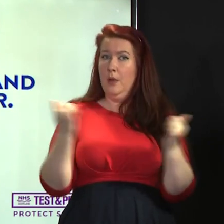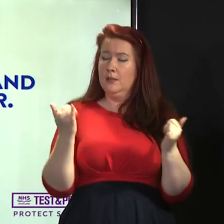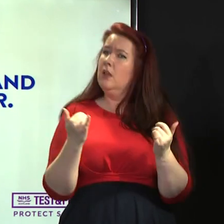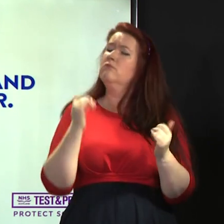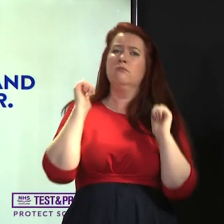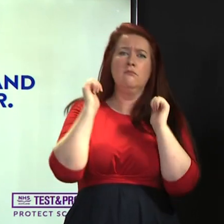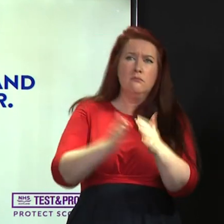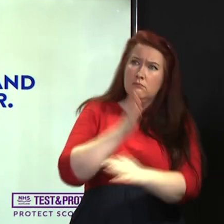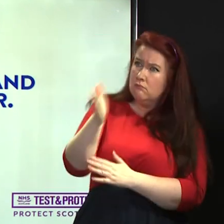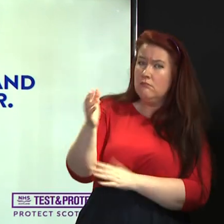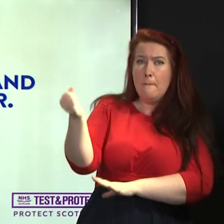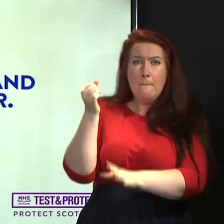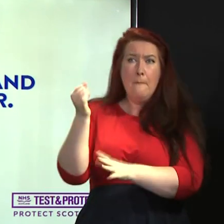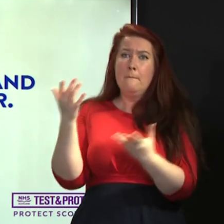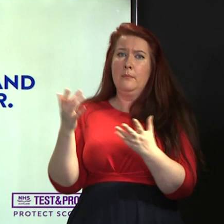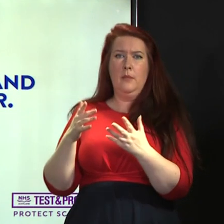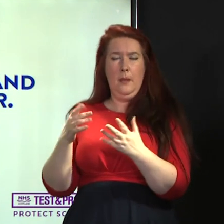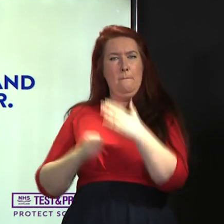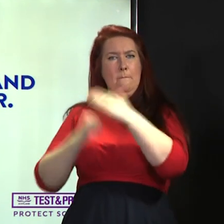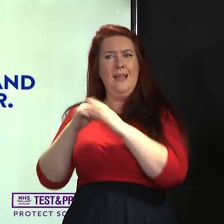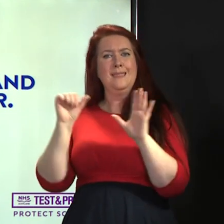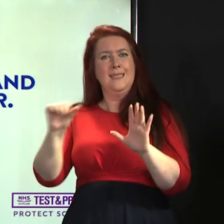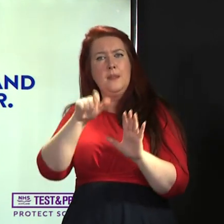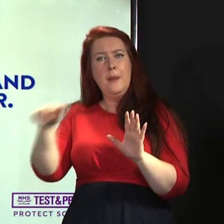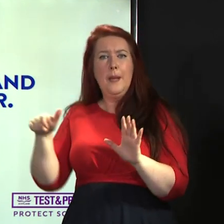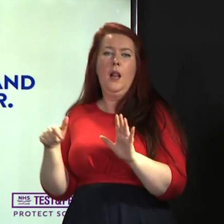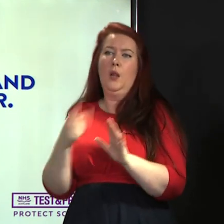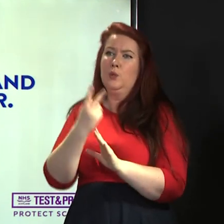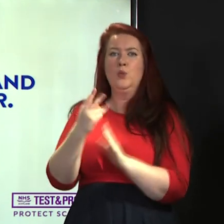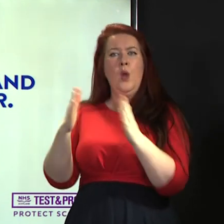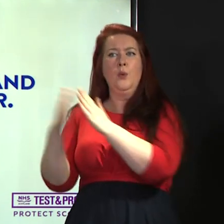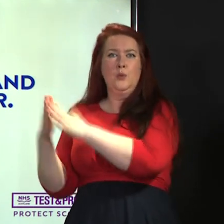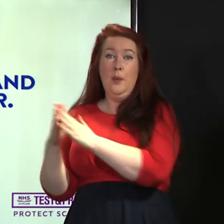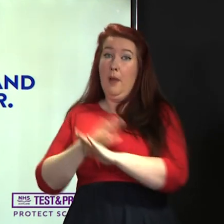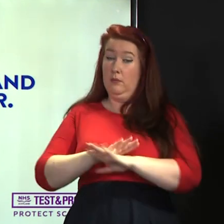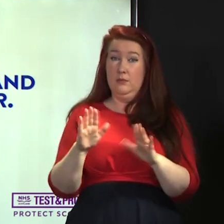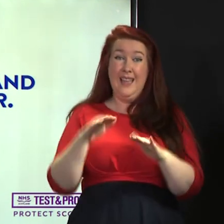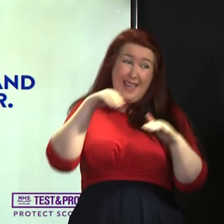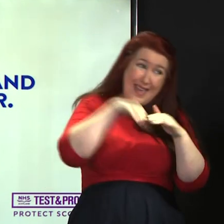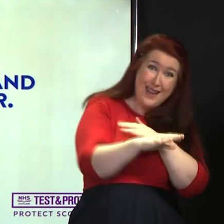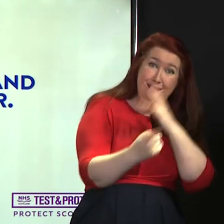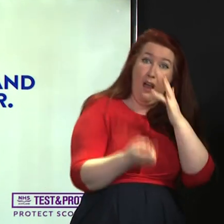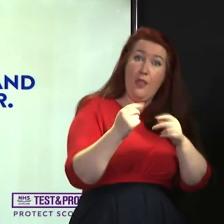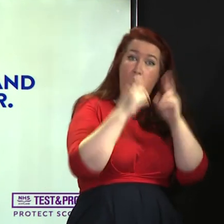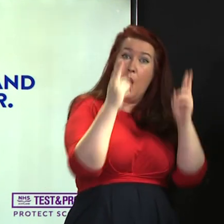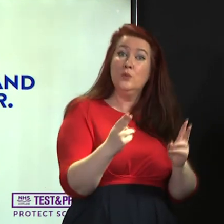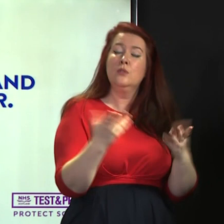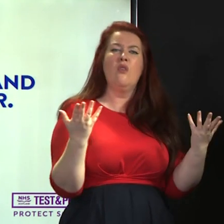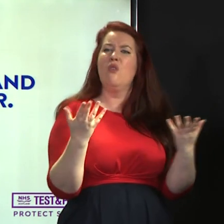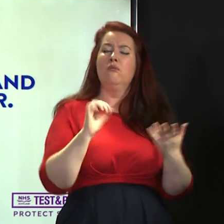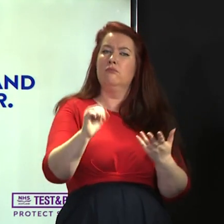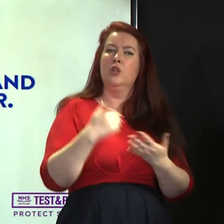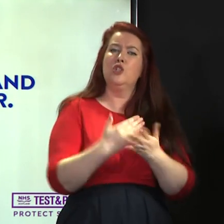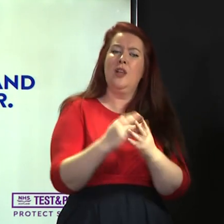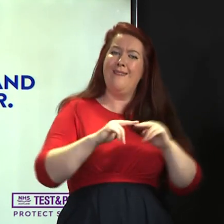hospitality venues where a maximum of six people from two households can meet, but no meeting up in other people's homes or in your